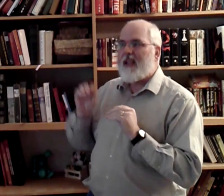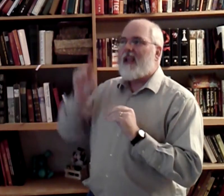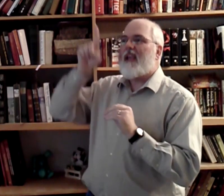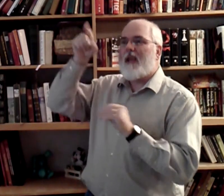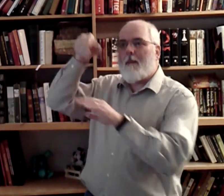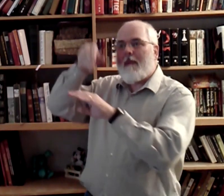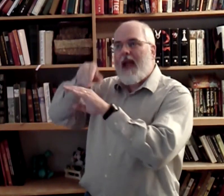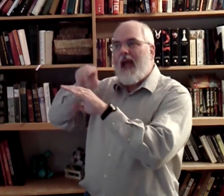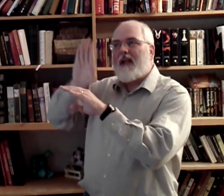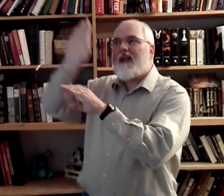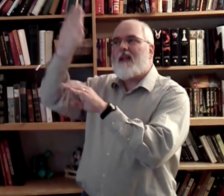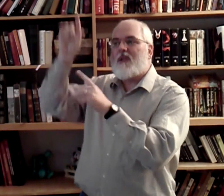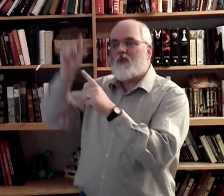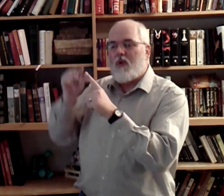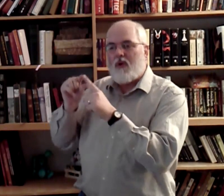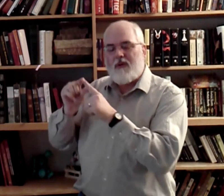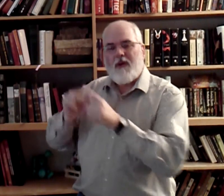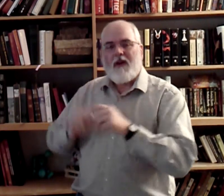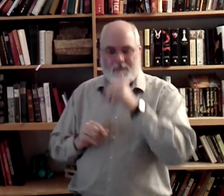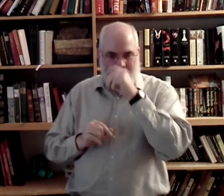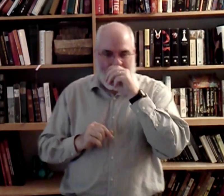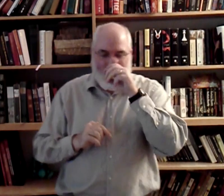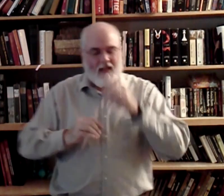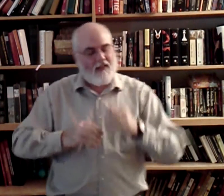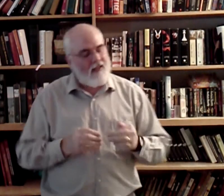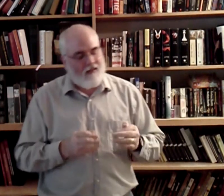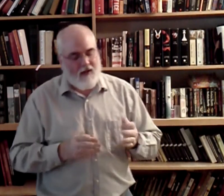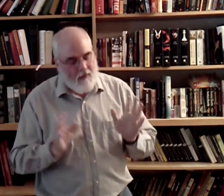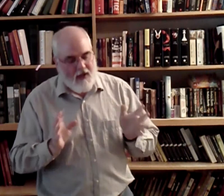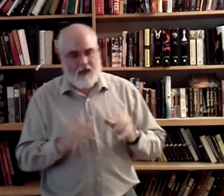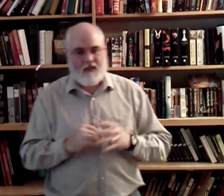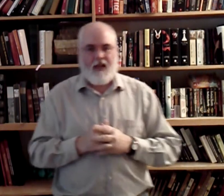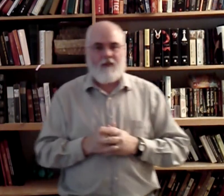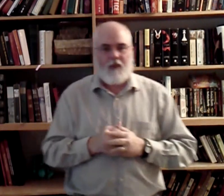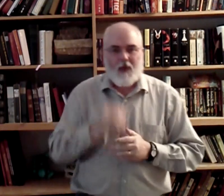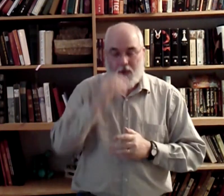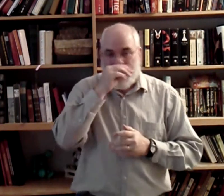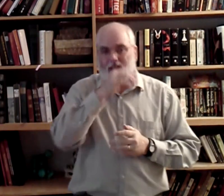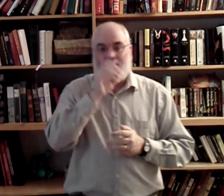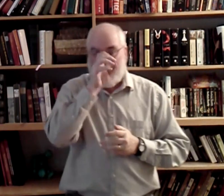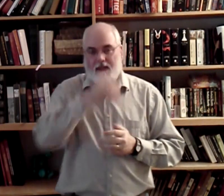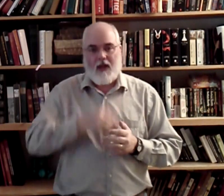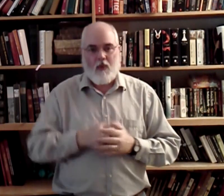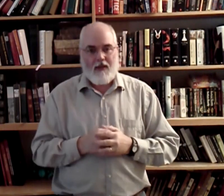him at his word. Okay? Now, let's. I'll be honest. The deaf probably would not sign it that way.